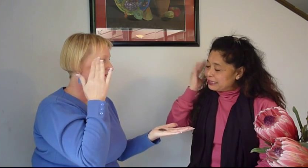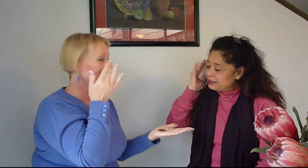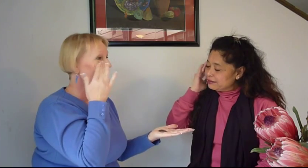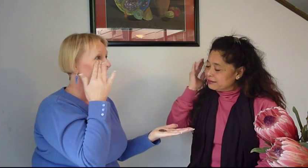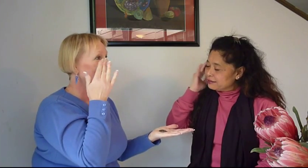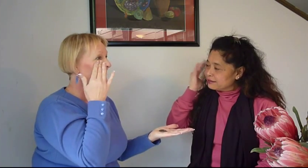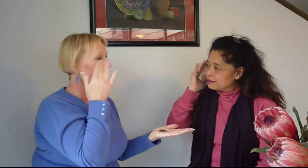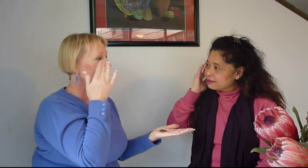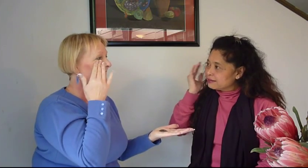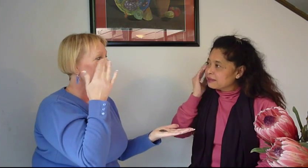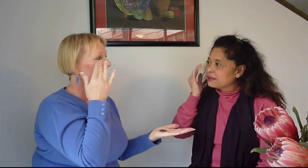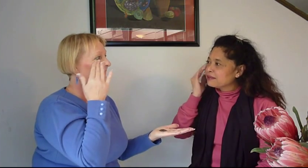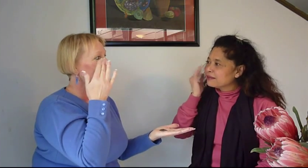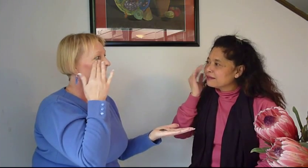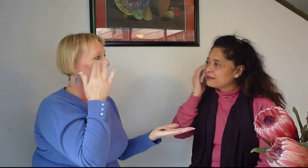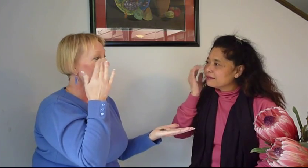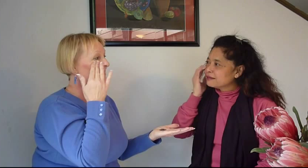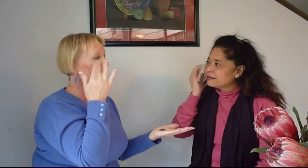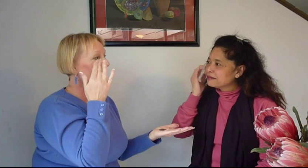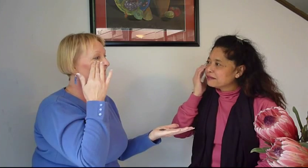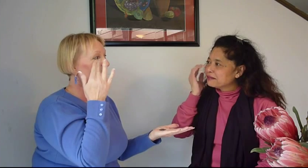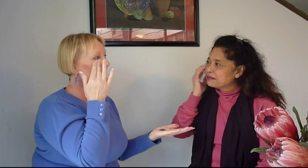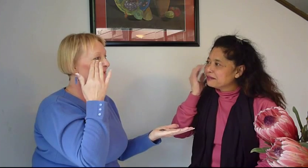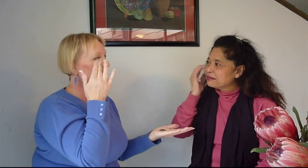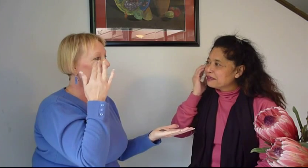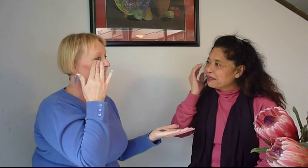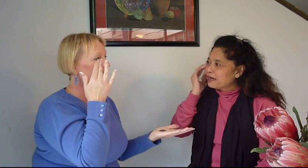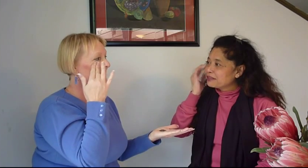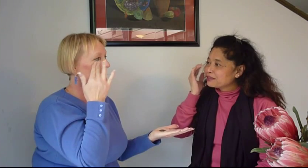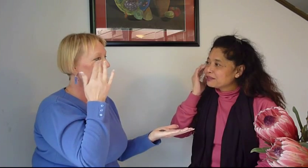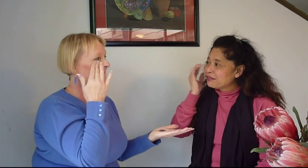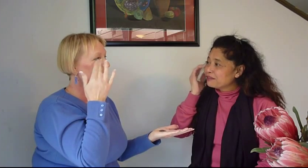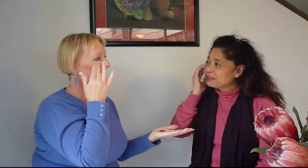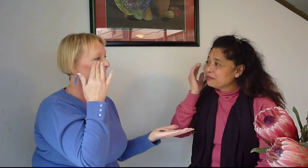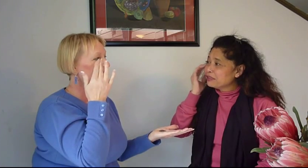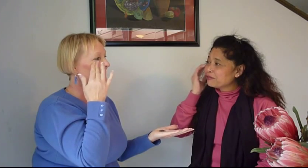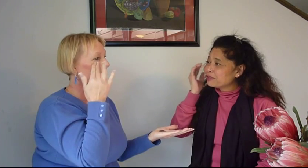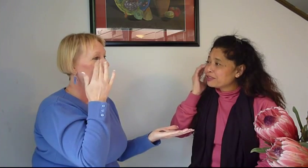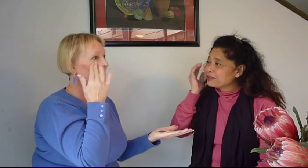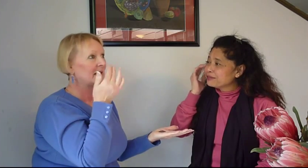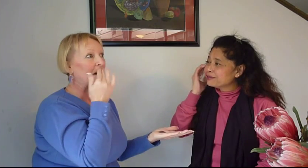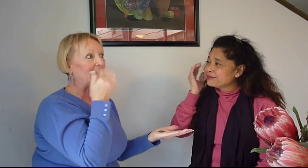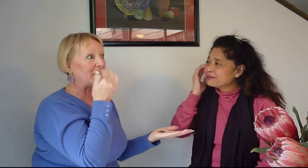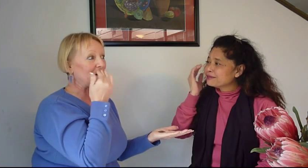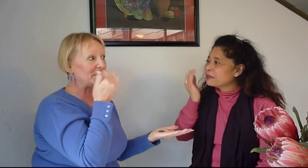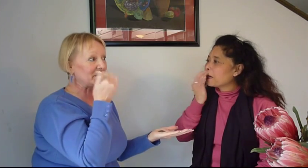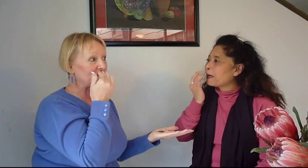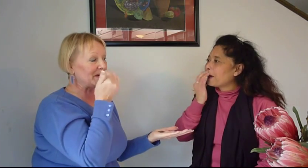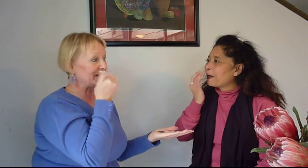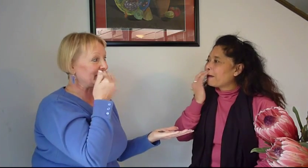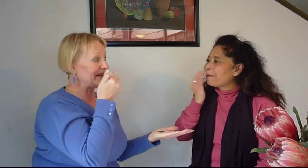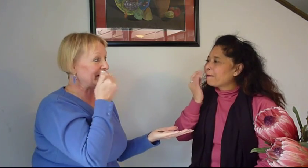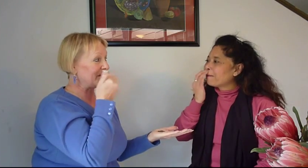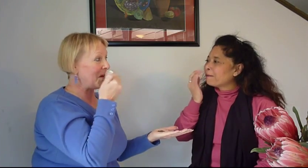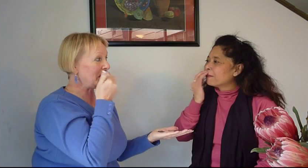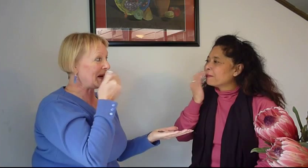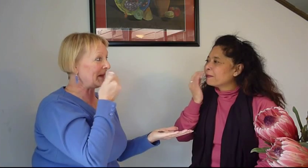but I still have a little bit of fear I still have a little bit of fear but I'm open to the possibility of holding it